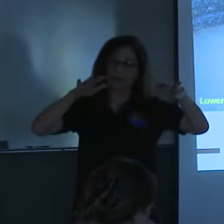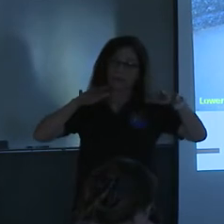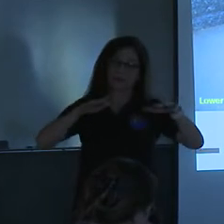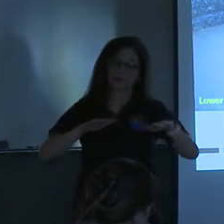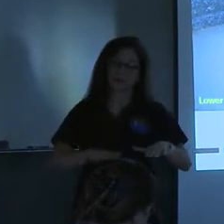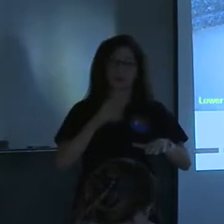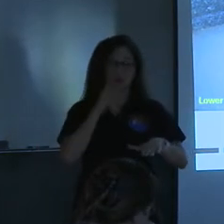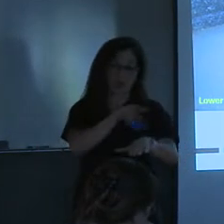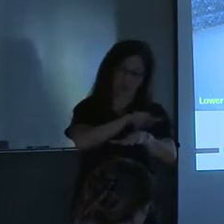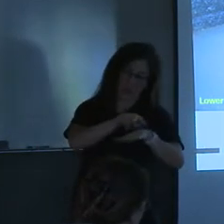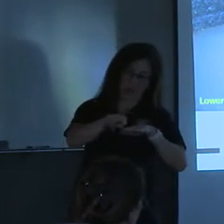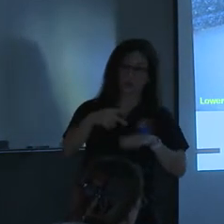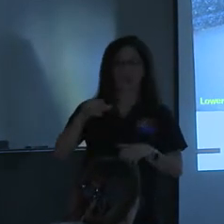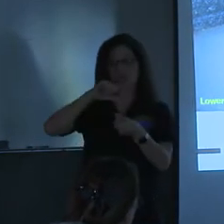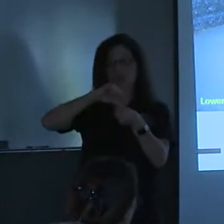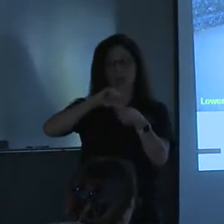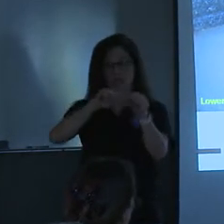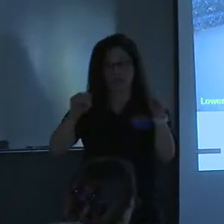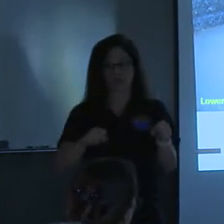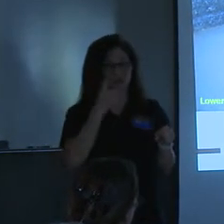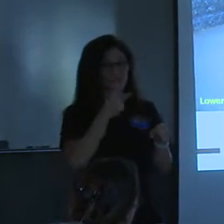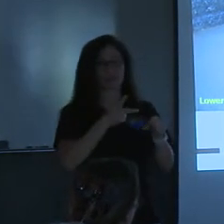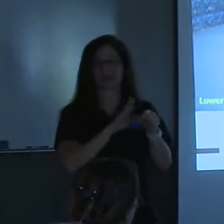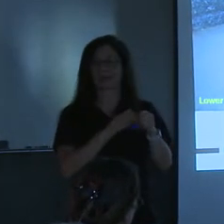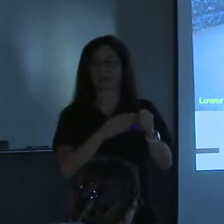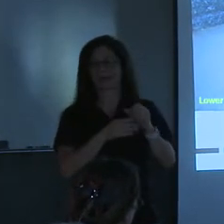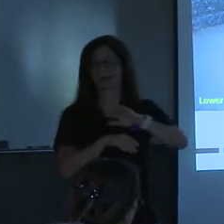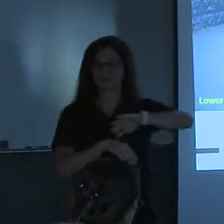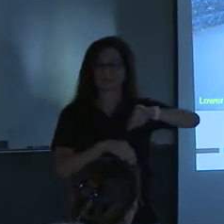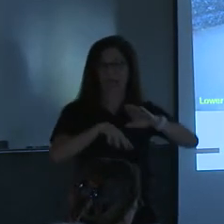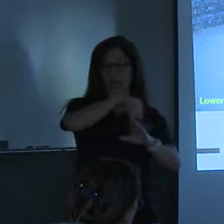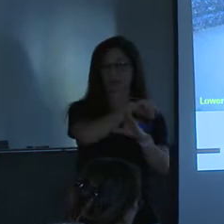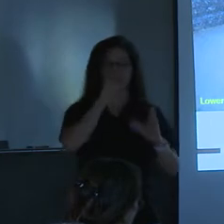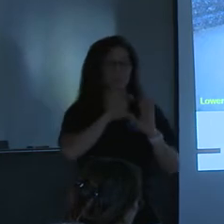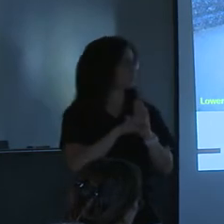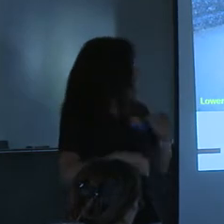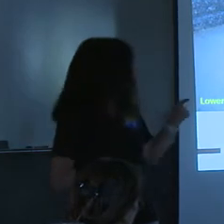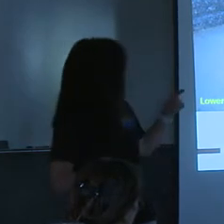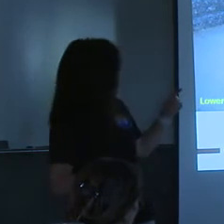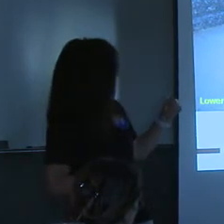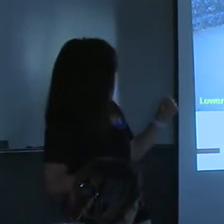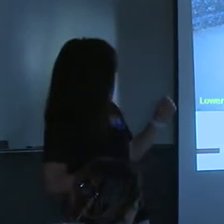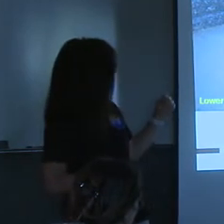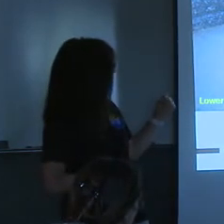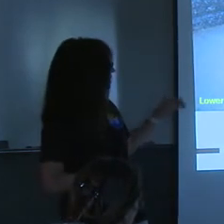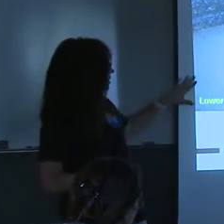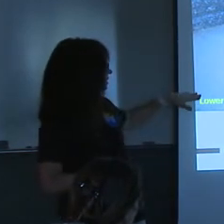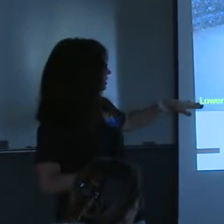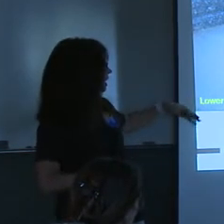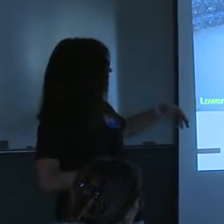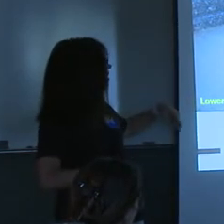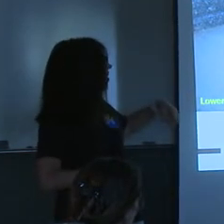The gas station is, uh, is right here. It's cut out of the picture. So this half we're looking downstream. And this half we're looking